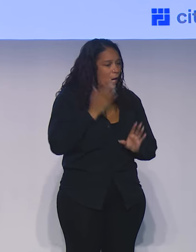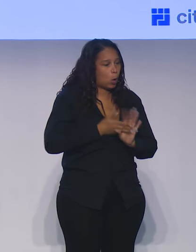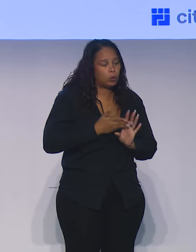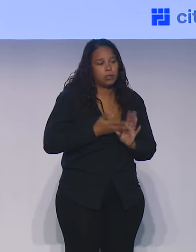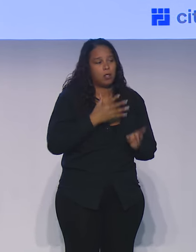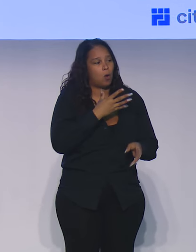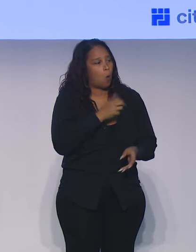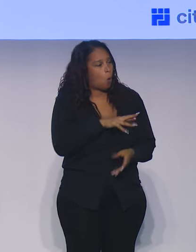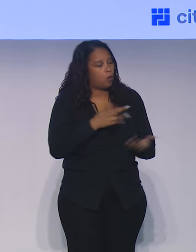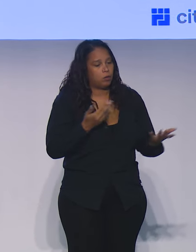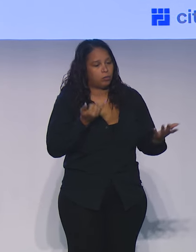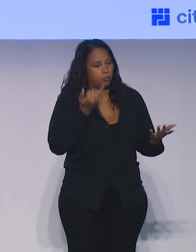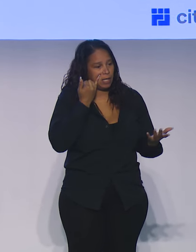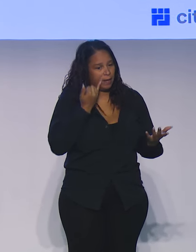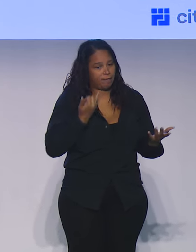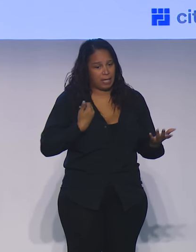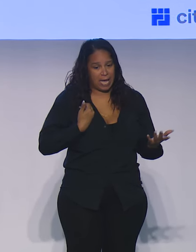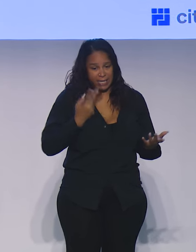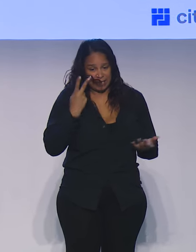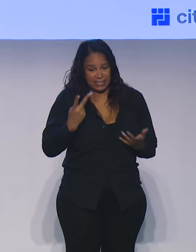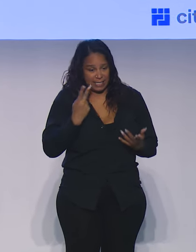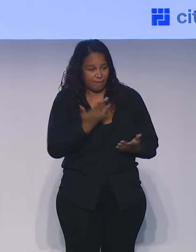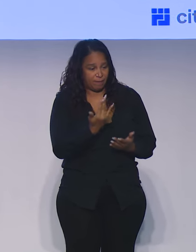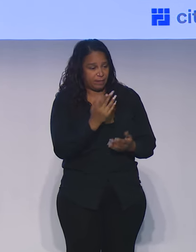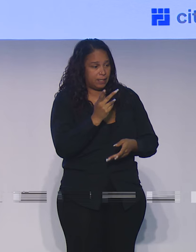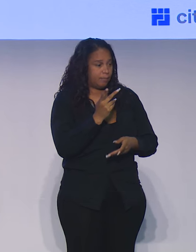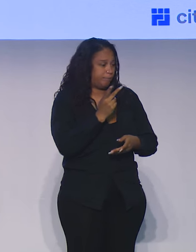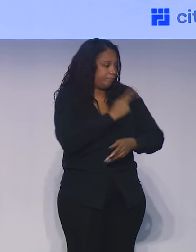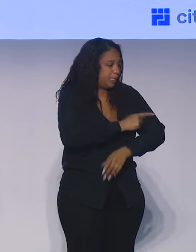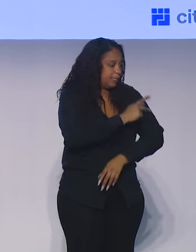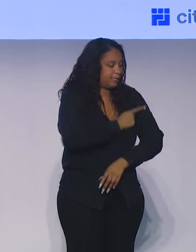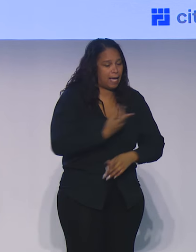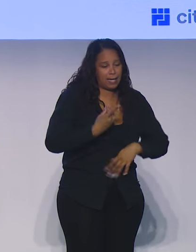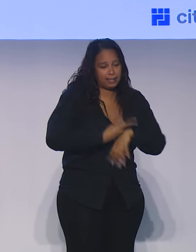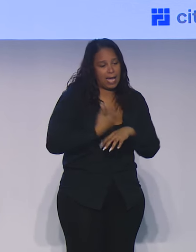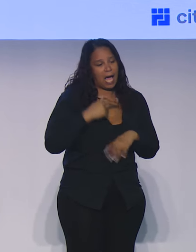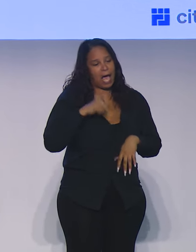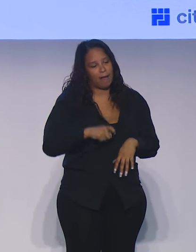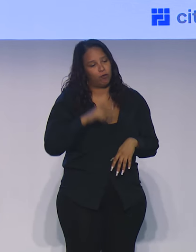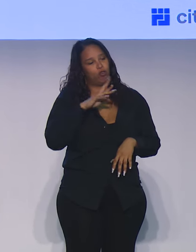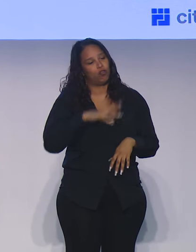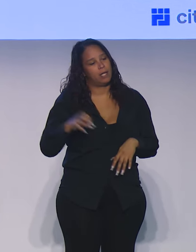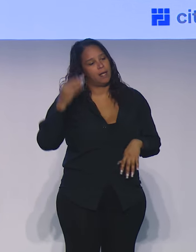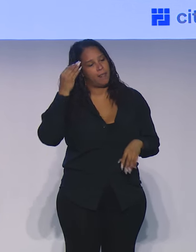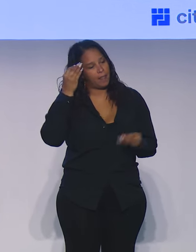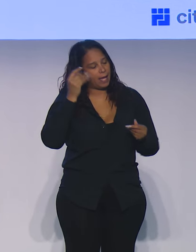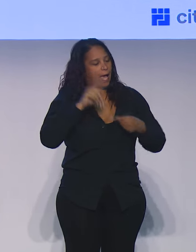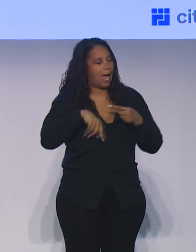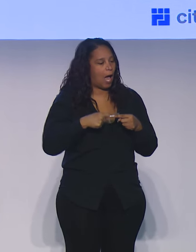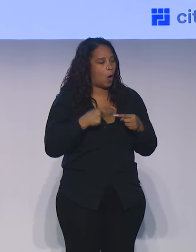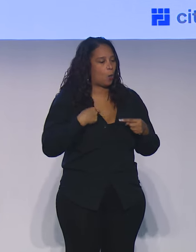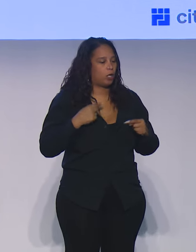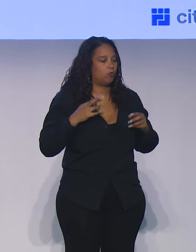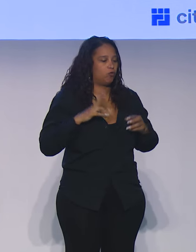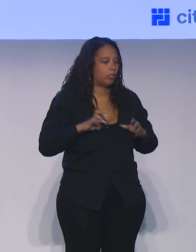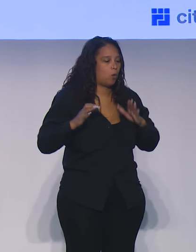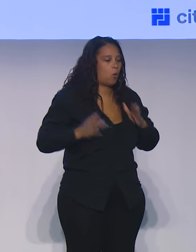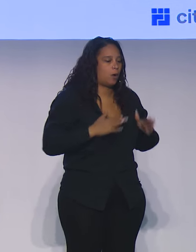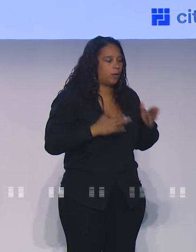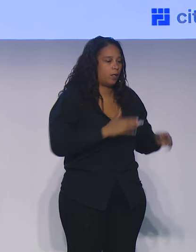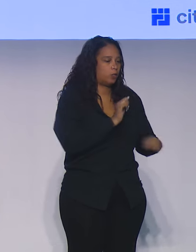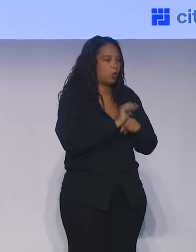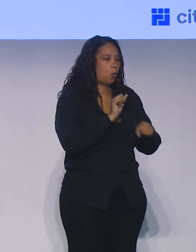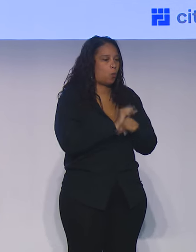care about did I see 15 patients a day, we're going to really have to rethink how we organize the work to focus on interdisciplinary